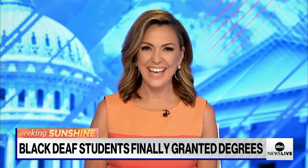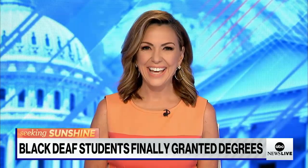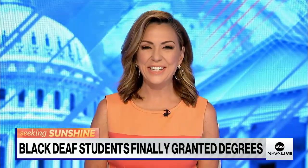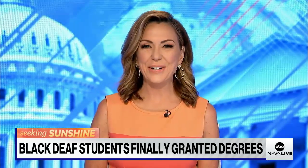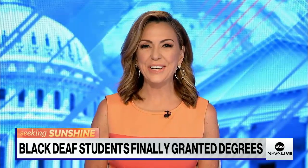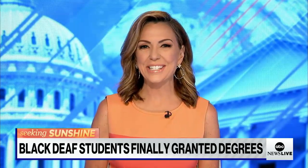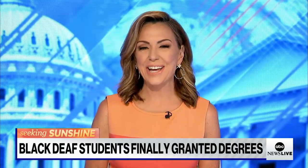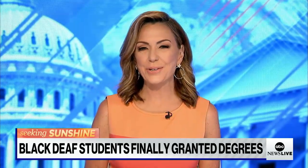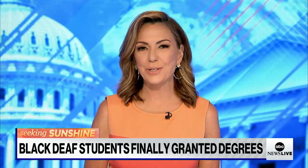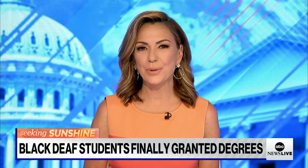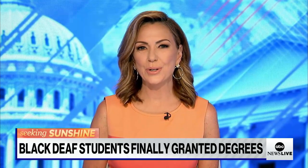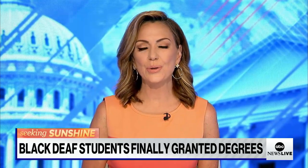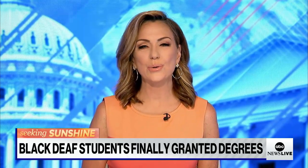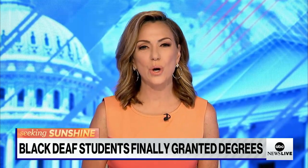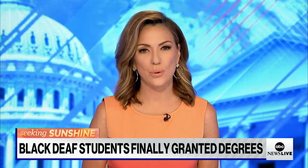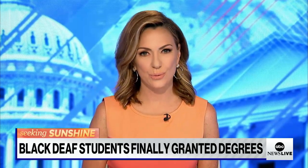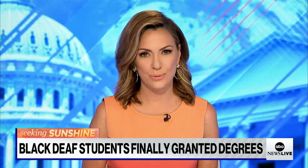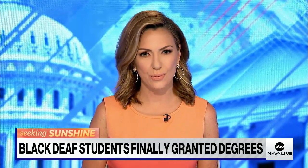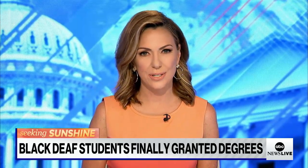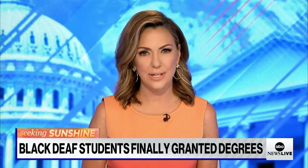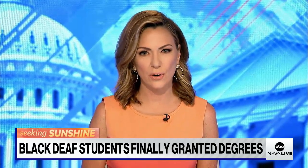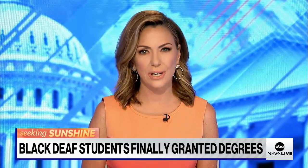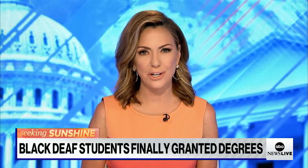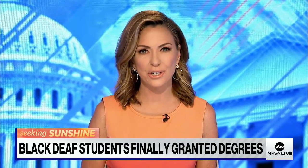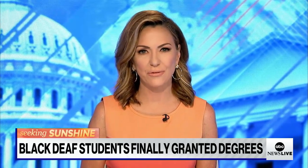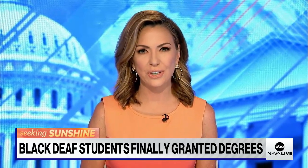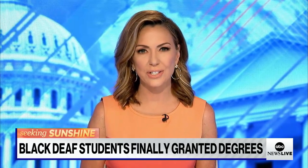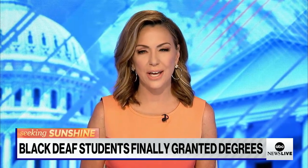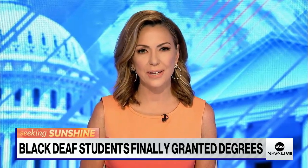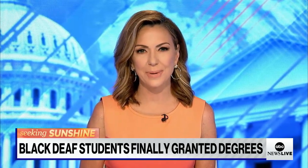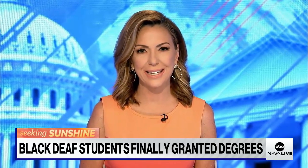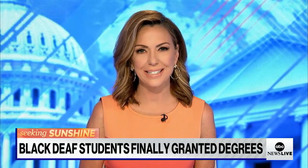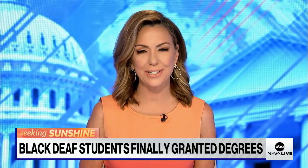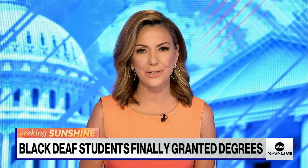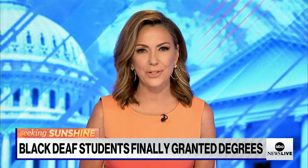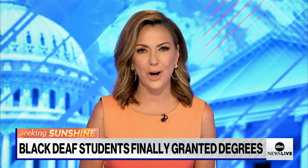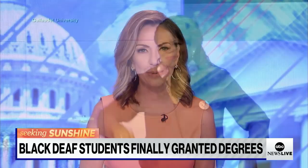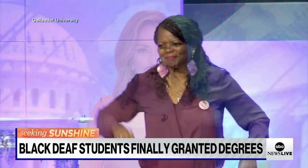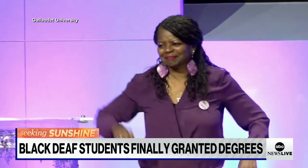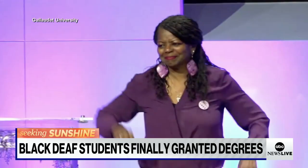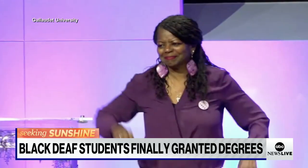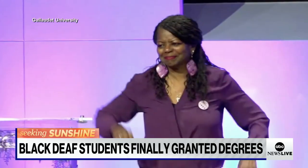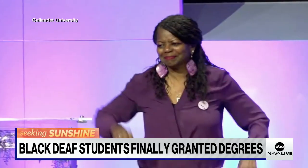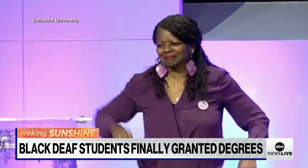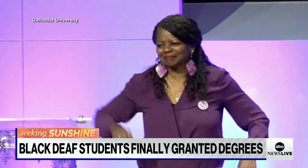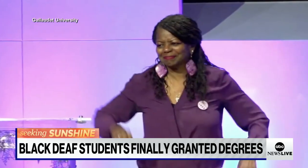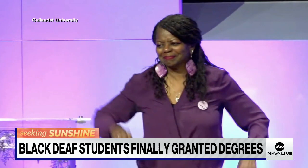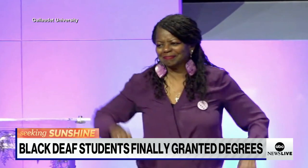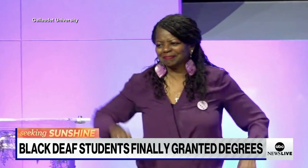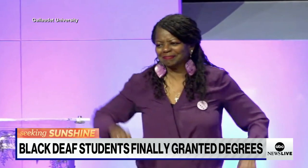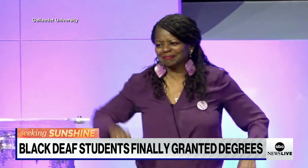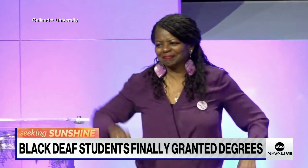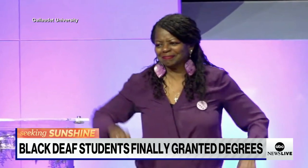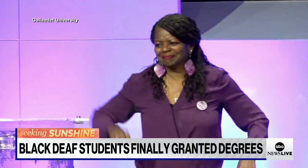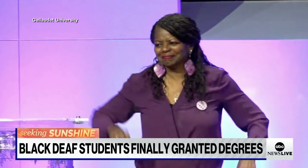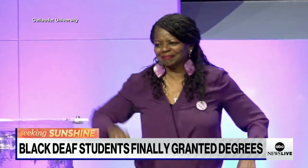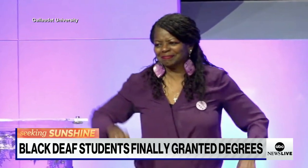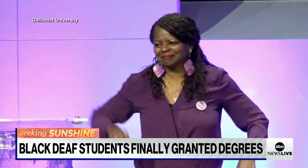Joining us now, someone who knows what segregation feels like, but it didn't stop her from being the change in this world. Dr.